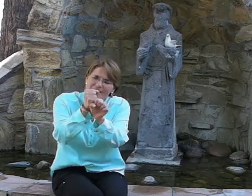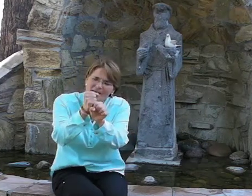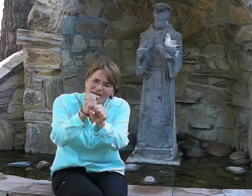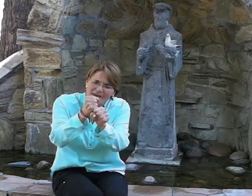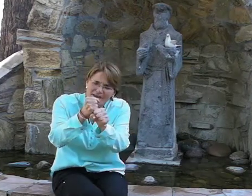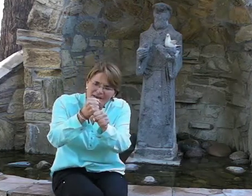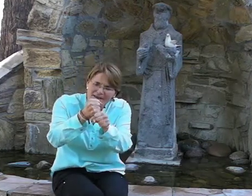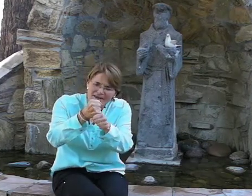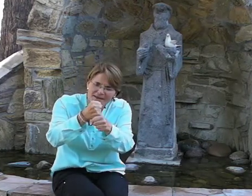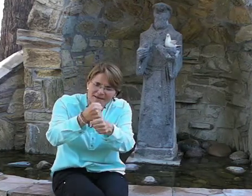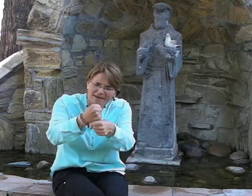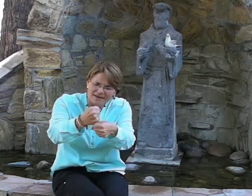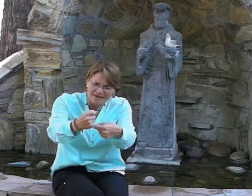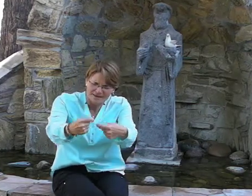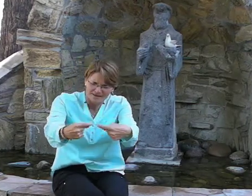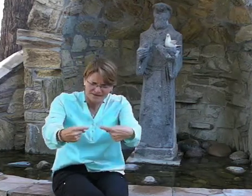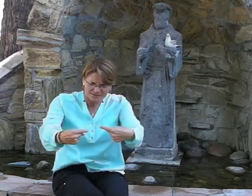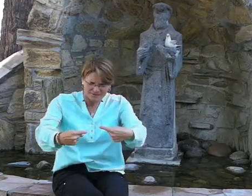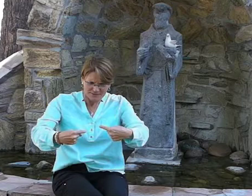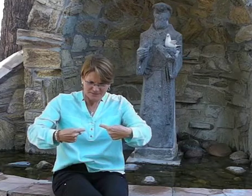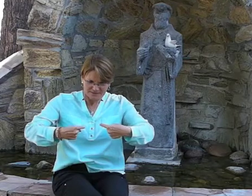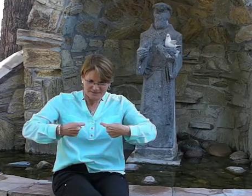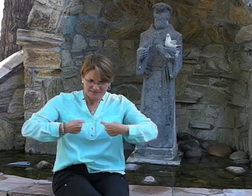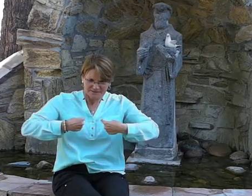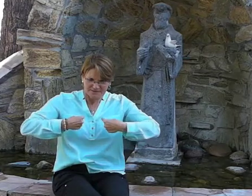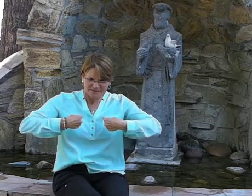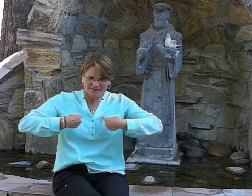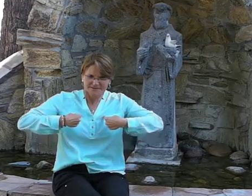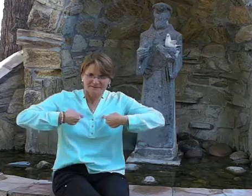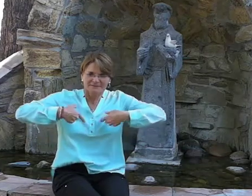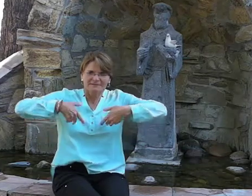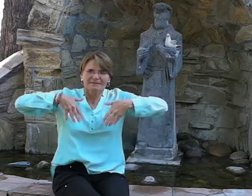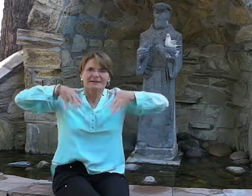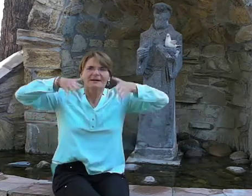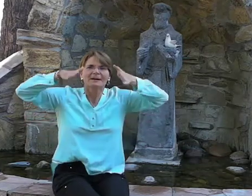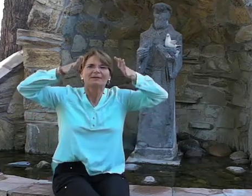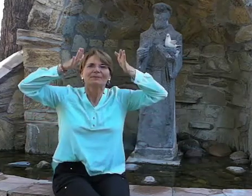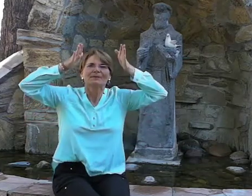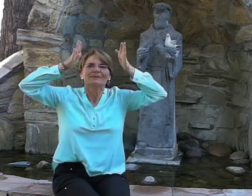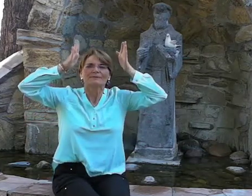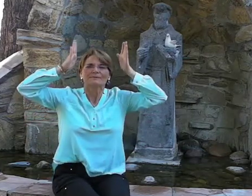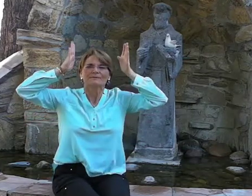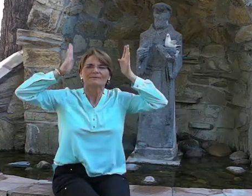Make me a person